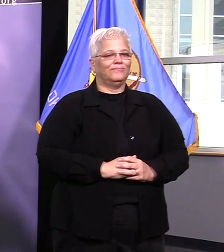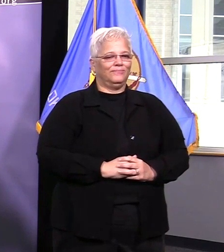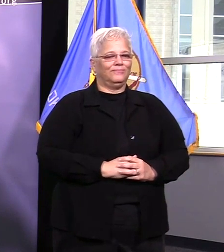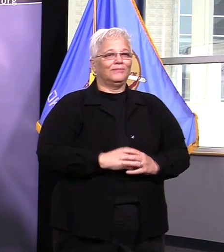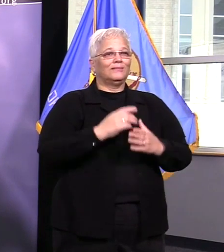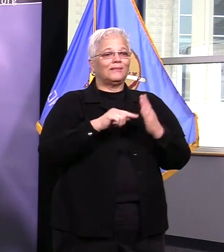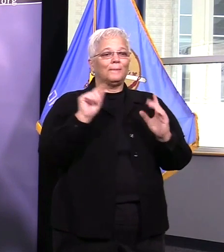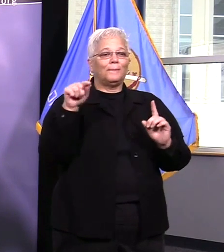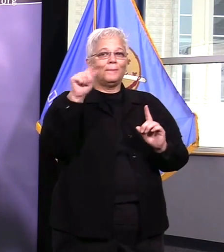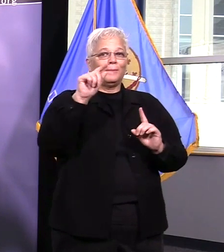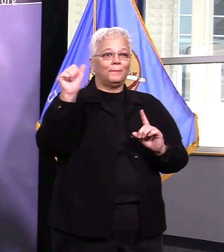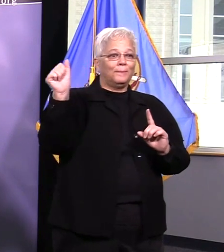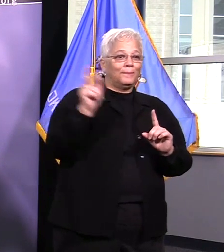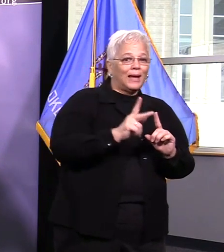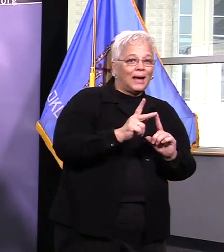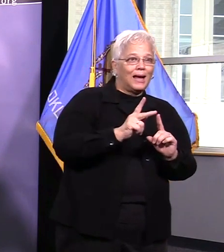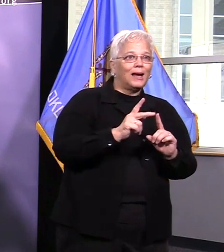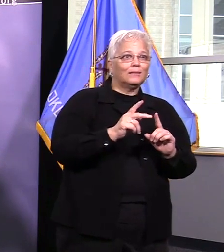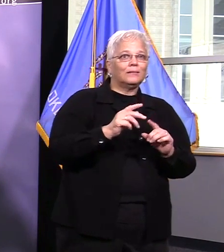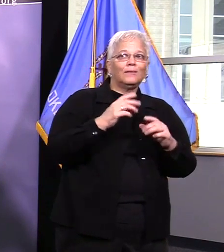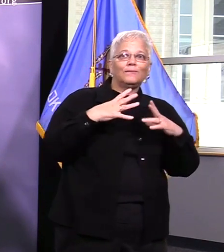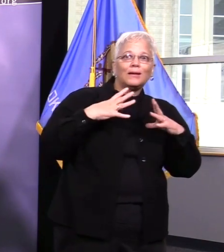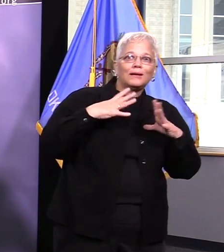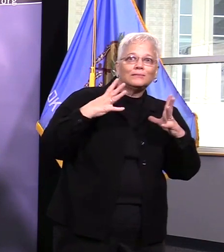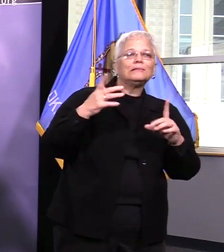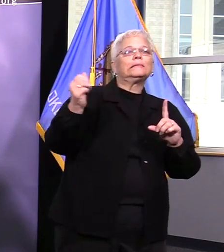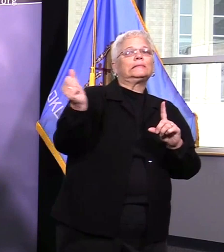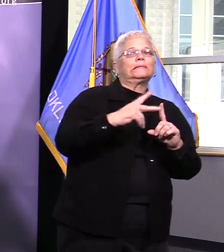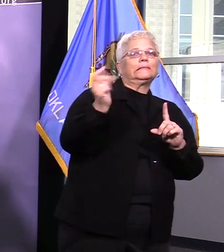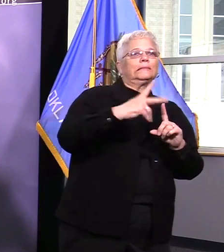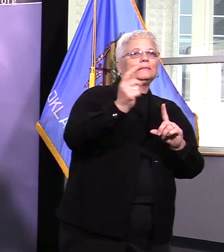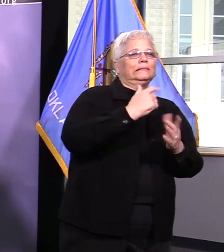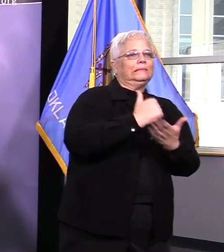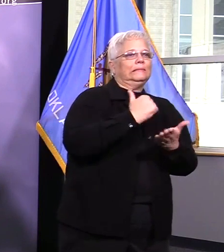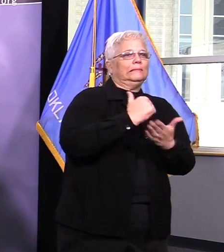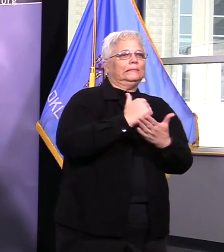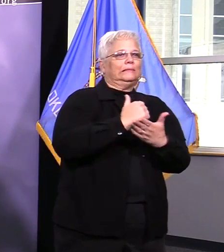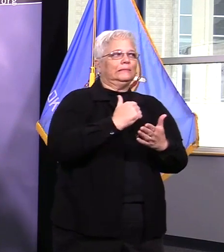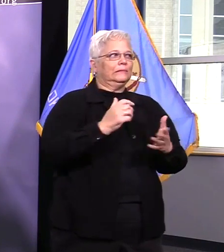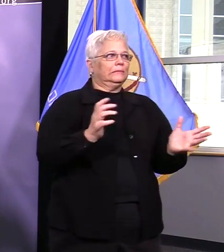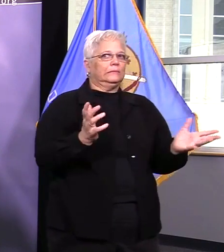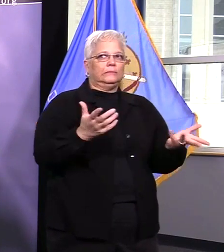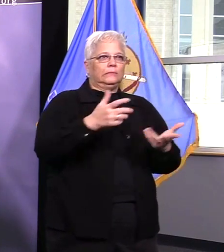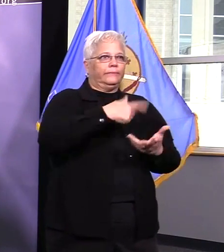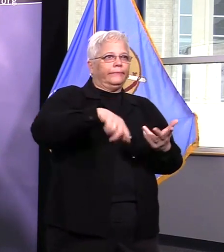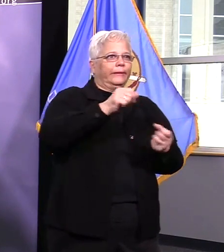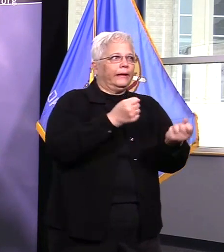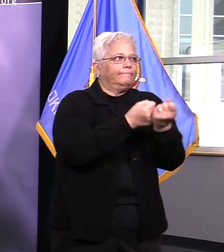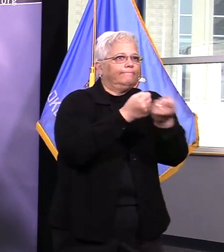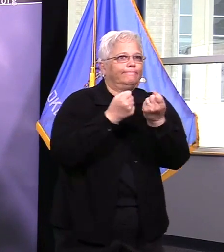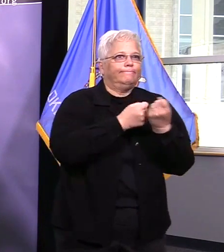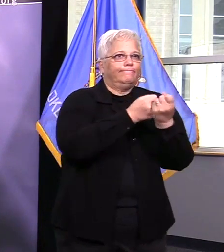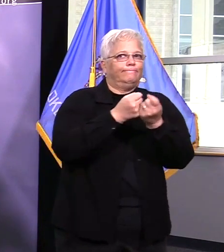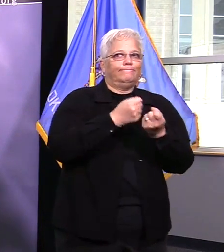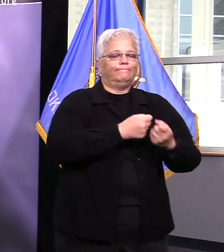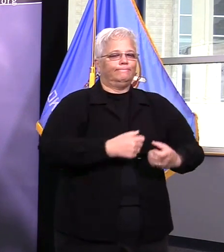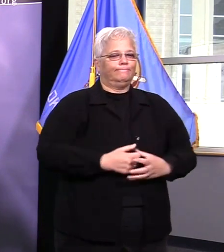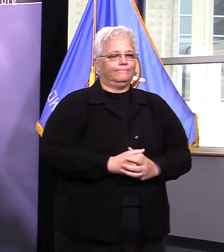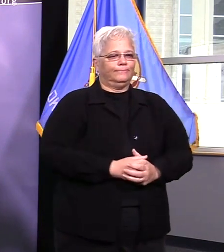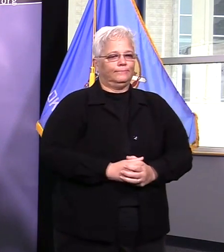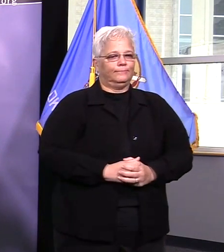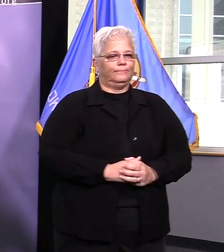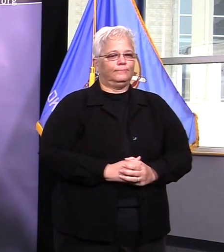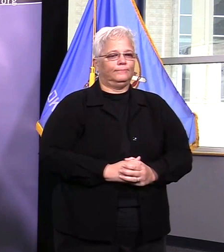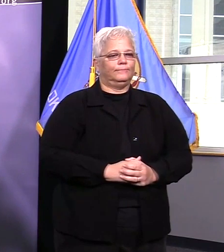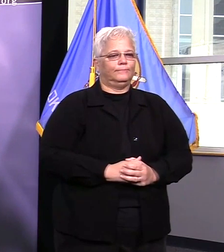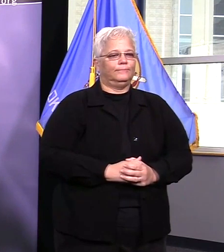appreciate that that's a sacrifice that they're making but it's also sacrifices that a lot of a lot of other people have made as well but we've got to make those sacrifices